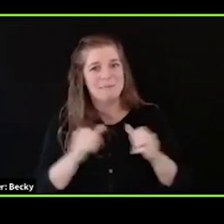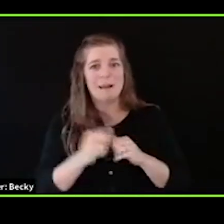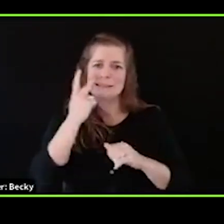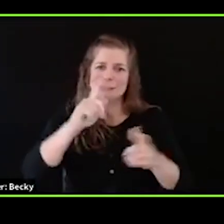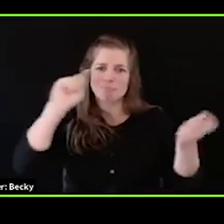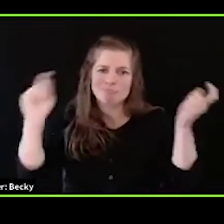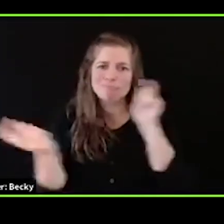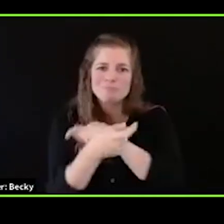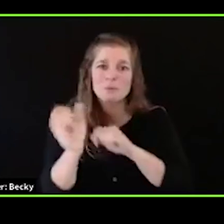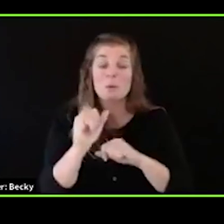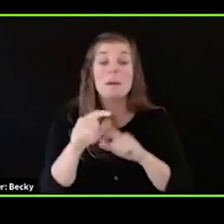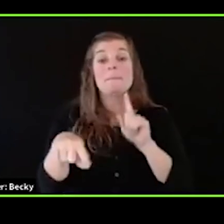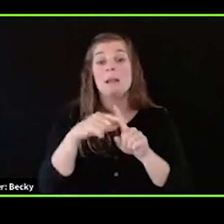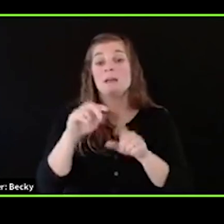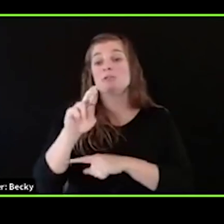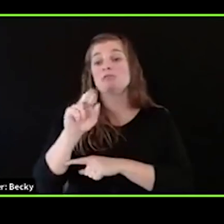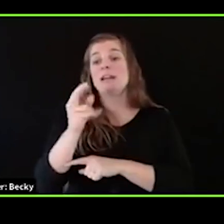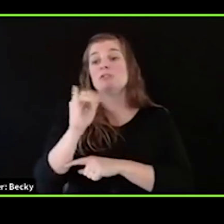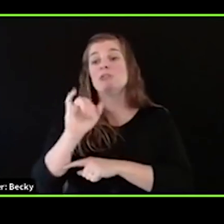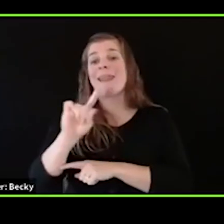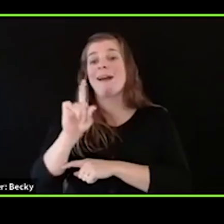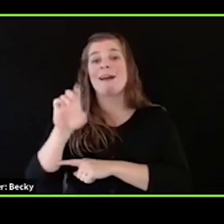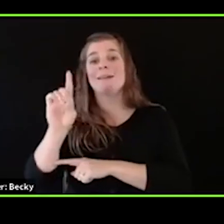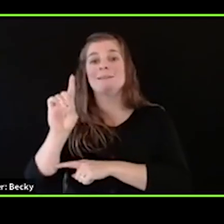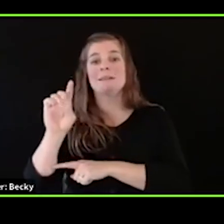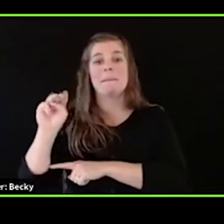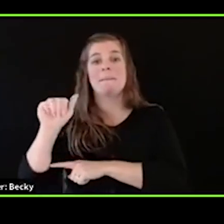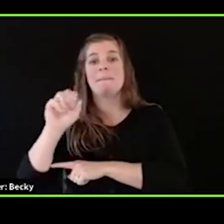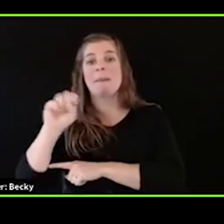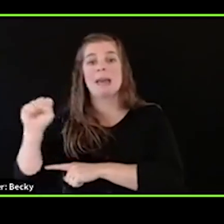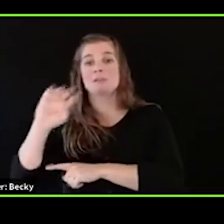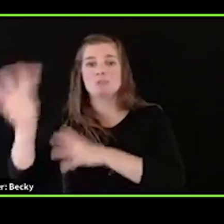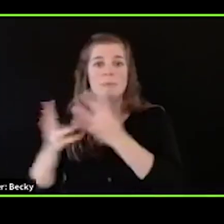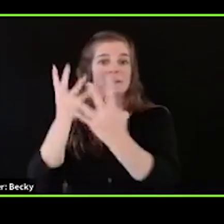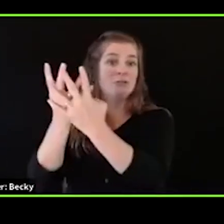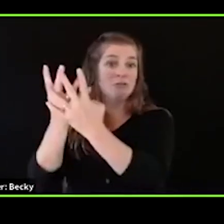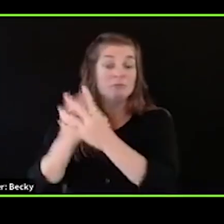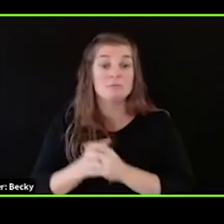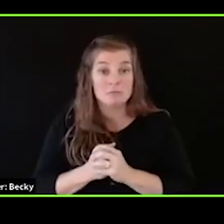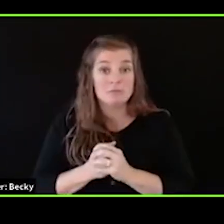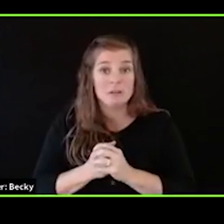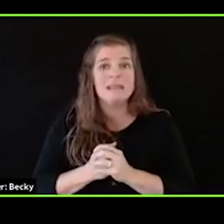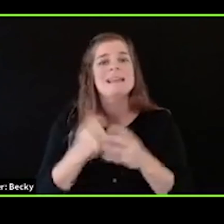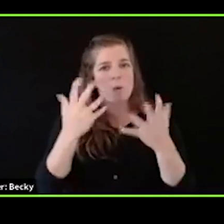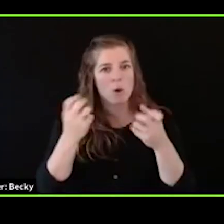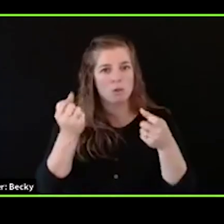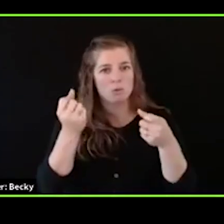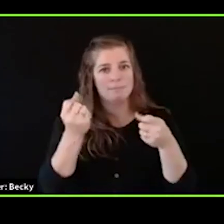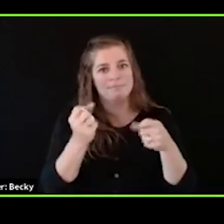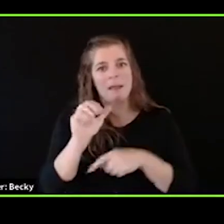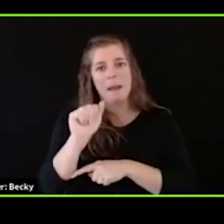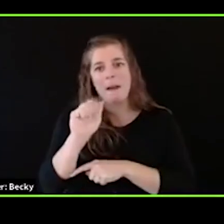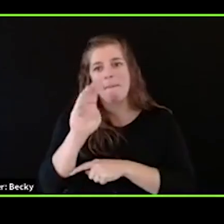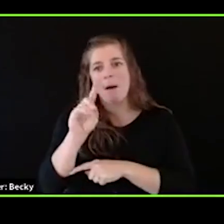as racialized mass criminalization, my work on this individual hearts and minds level is to abolish the police that live in my heart.